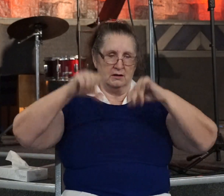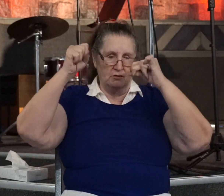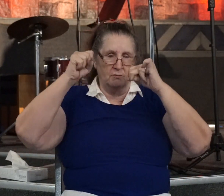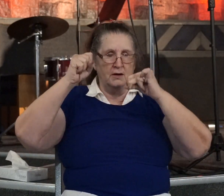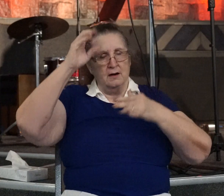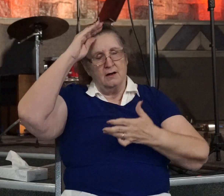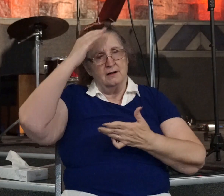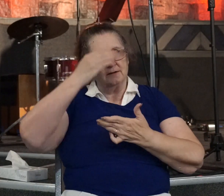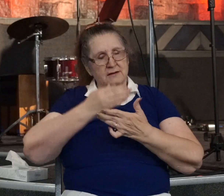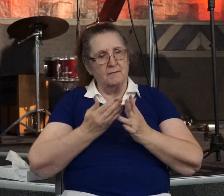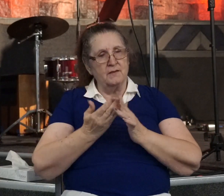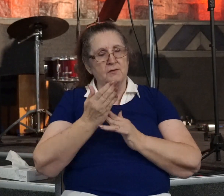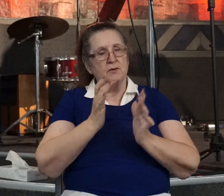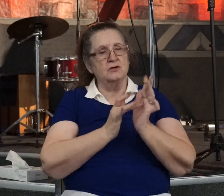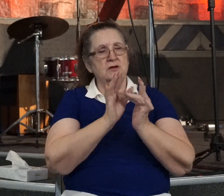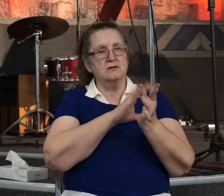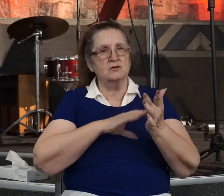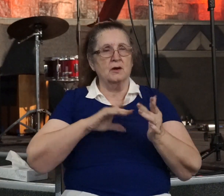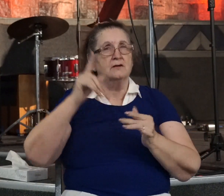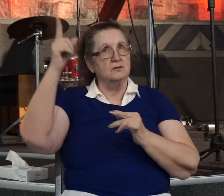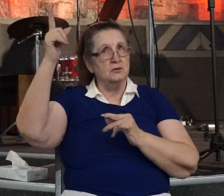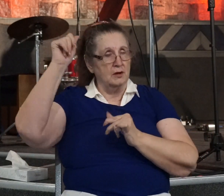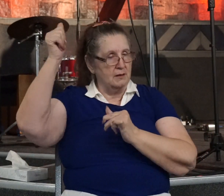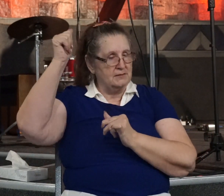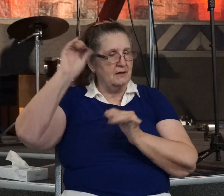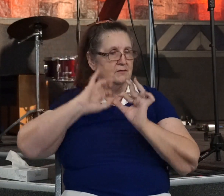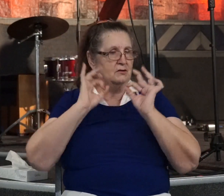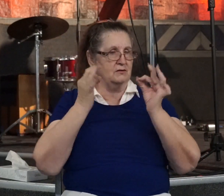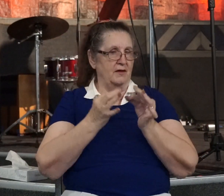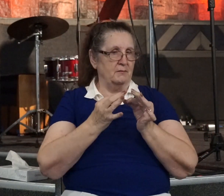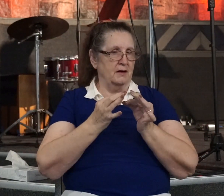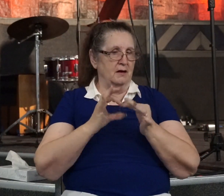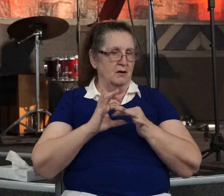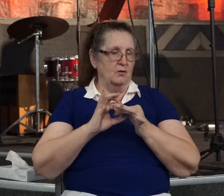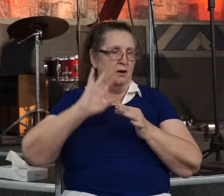by Jesus Christ to Himself, according to the good pleasure of His will.